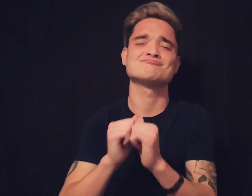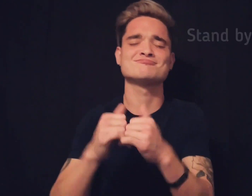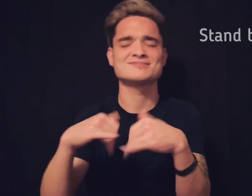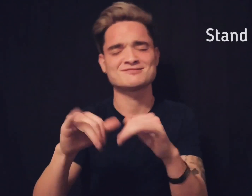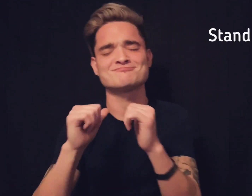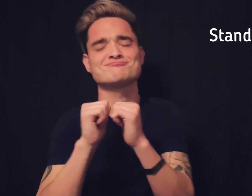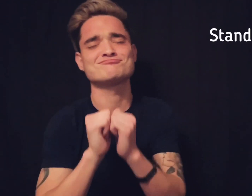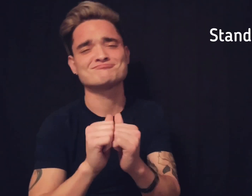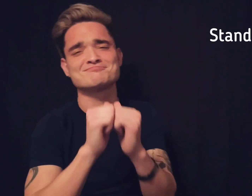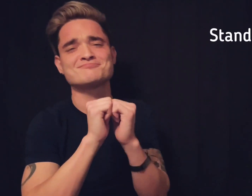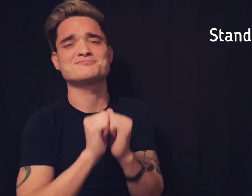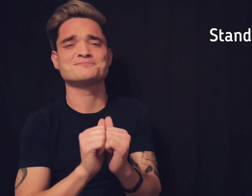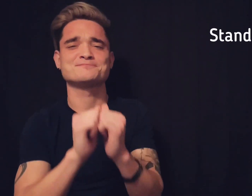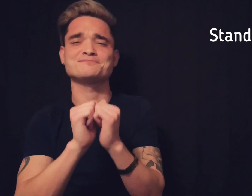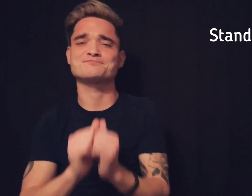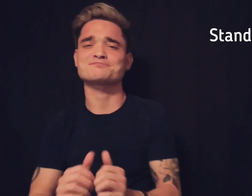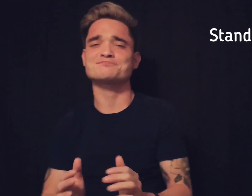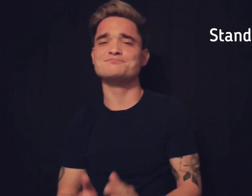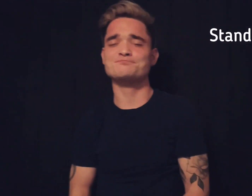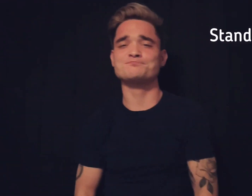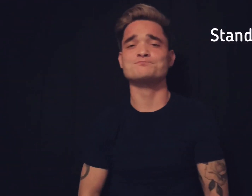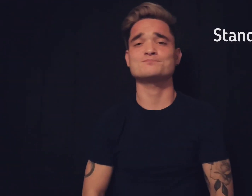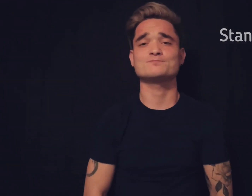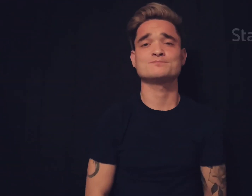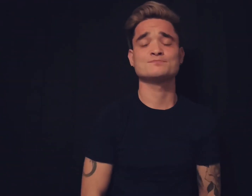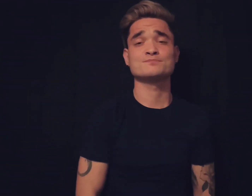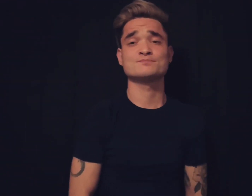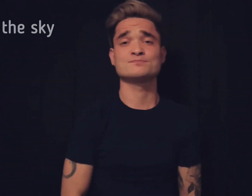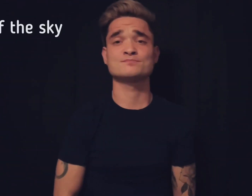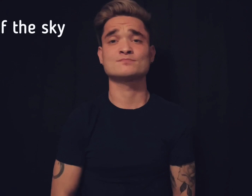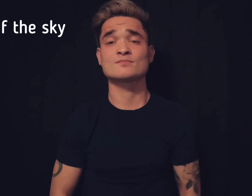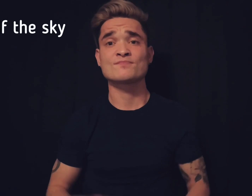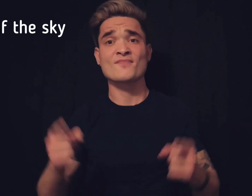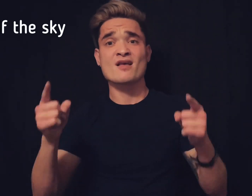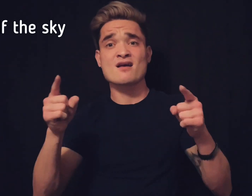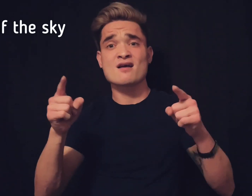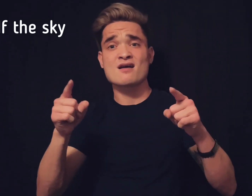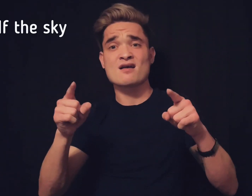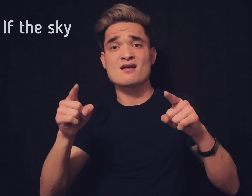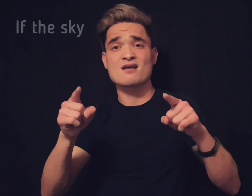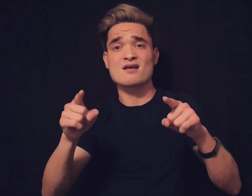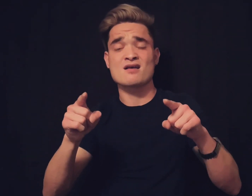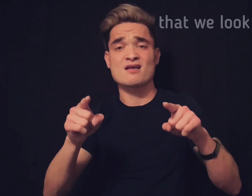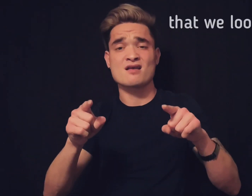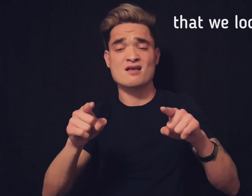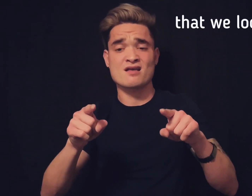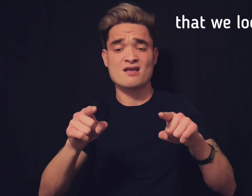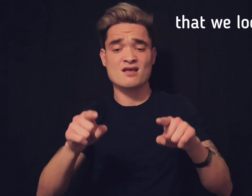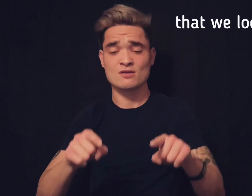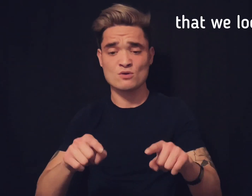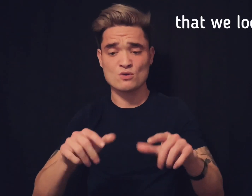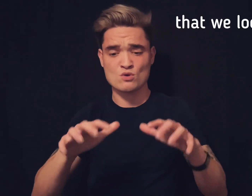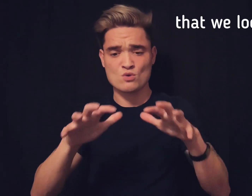Stand by me If the sky that we look upon